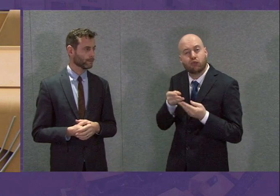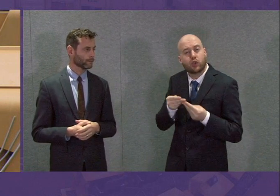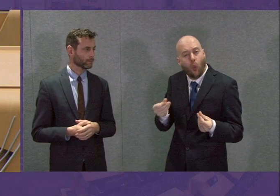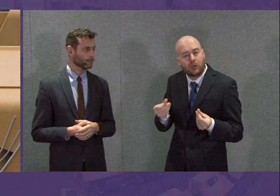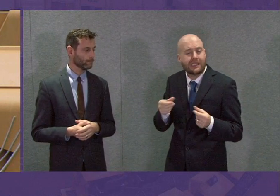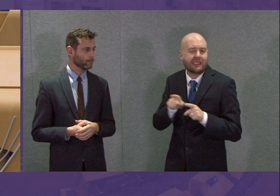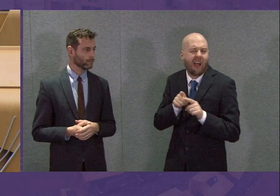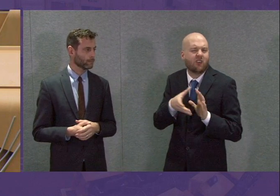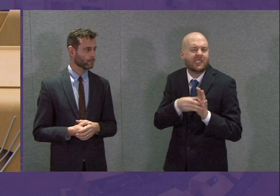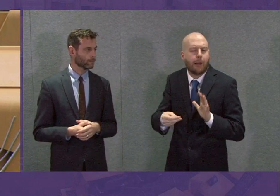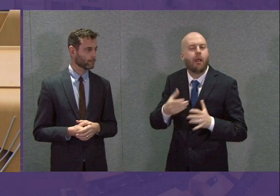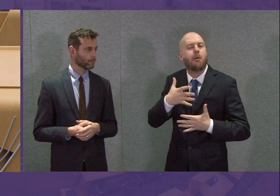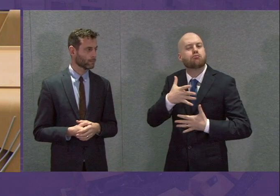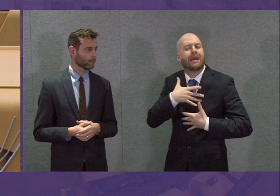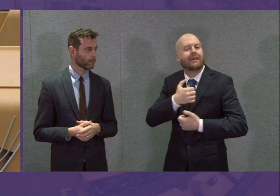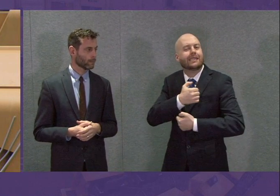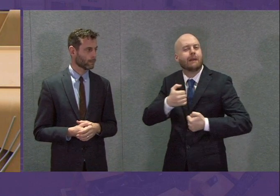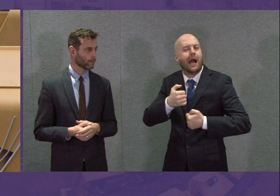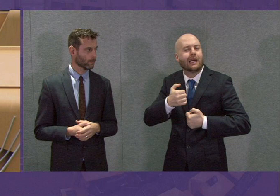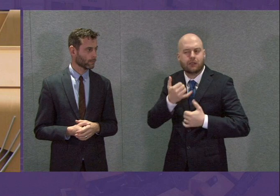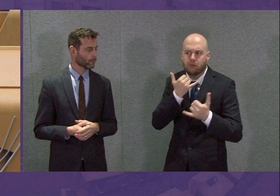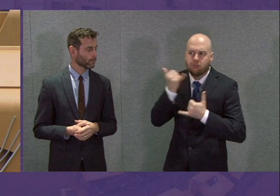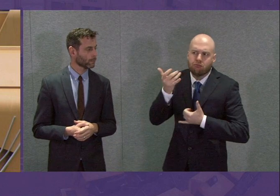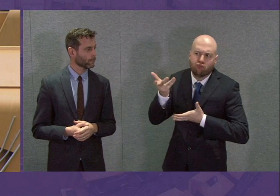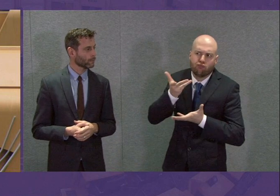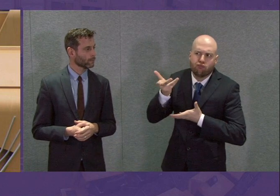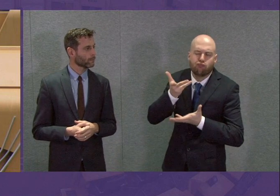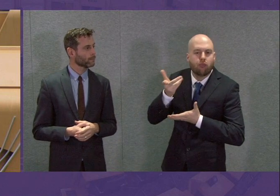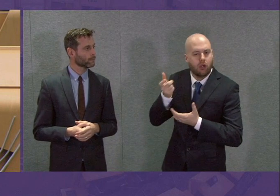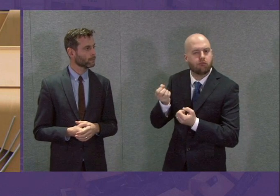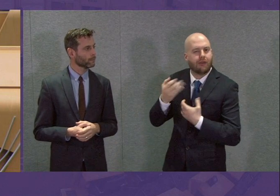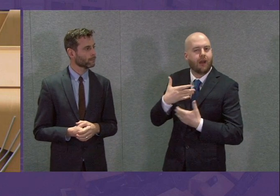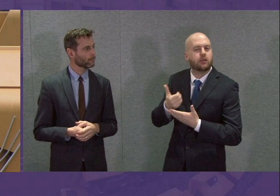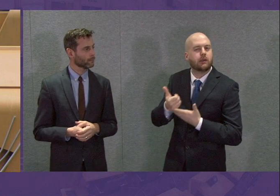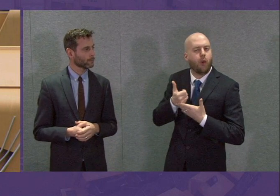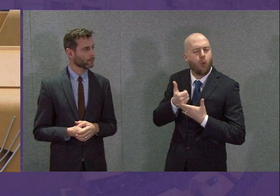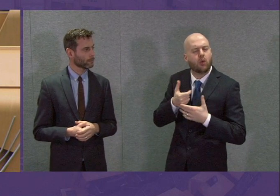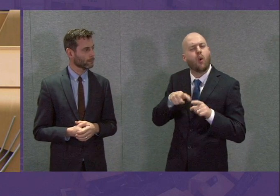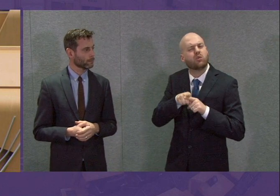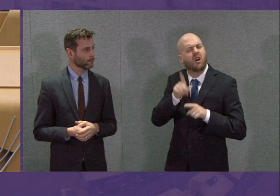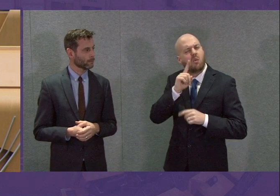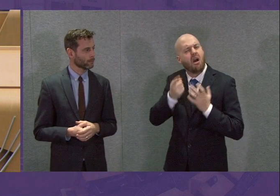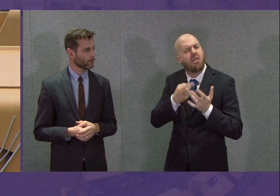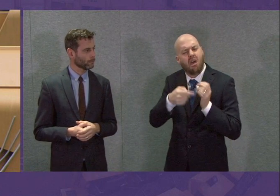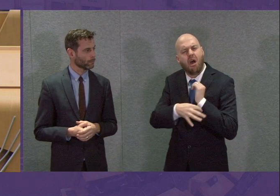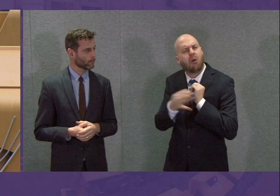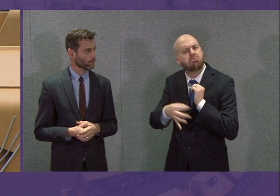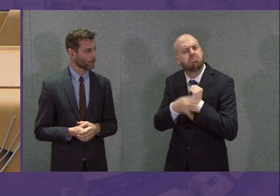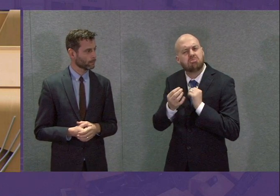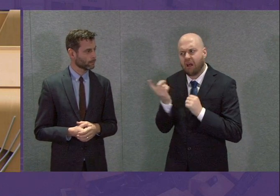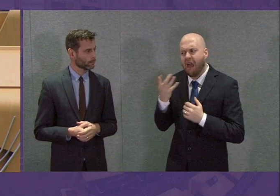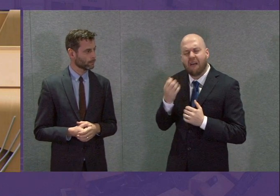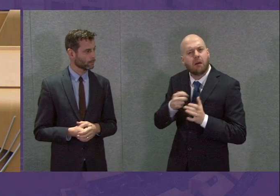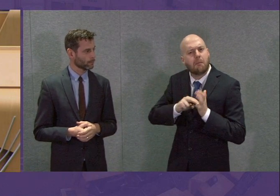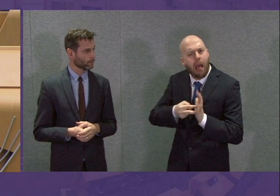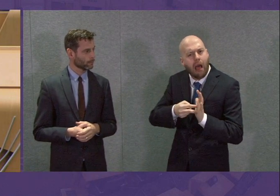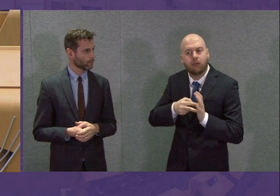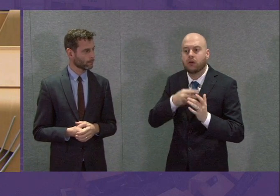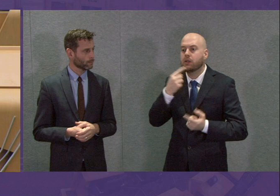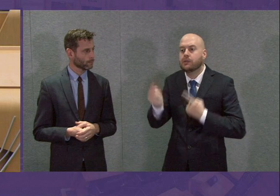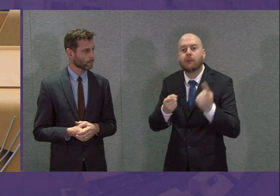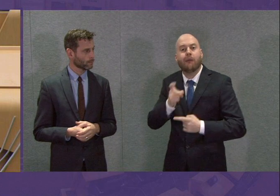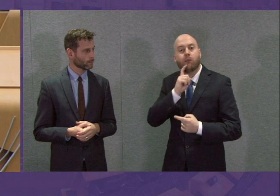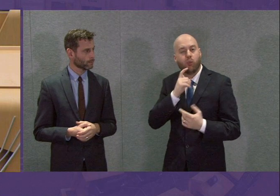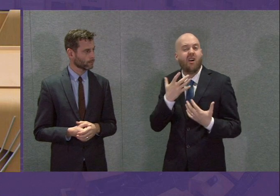space, which provides really valuable support? And what other plans does the First Minister have to take care of those with existing mental health conditions,